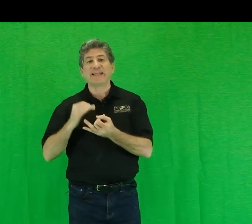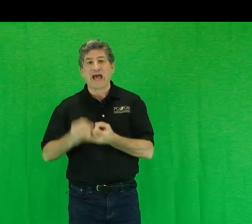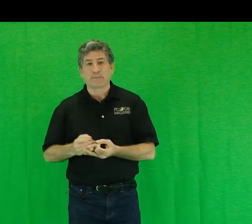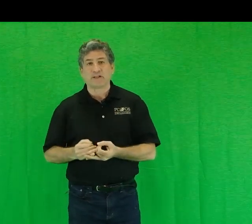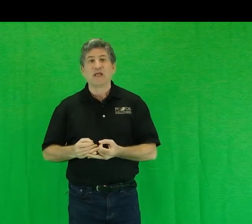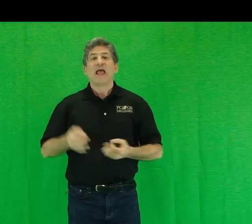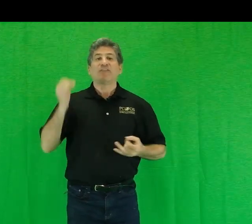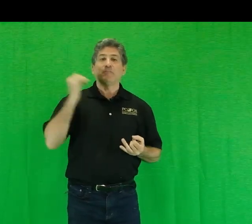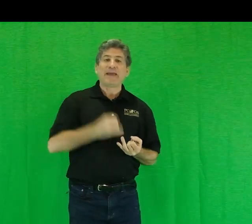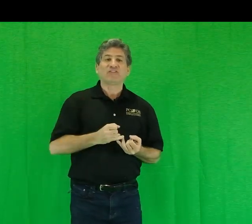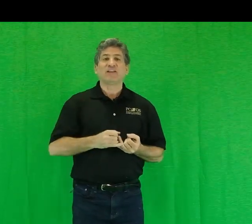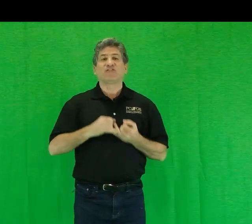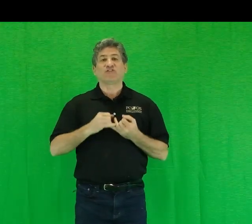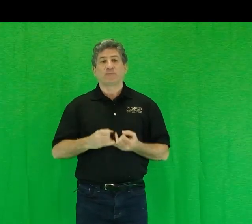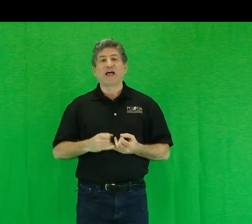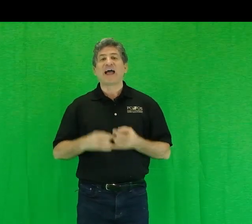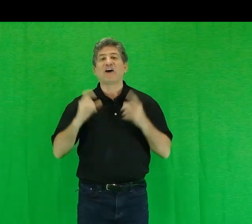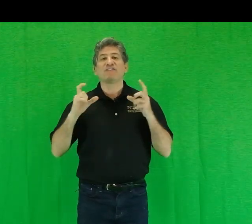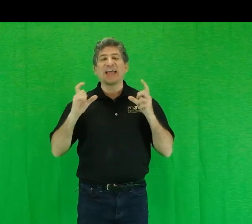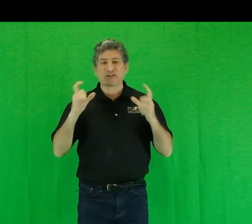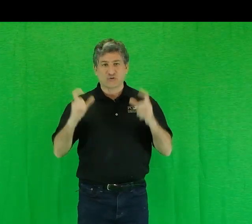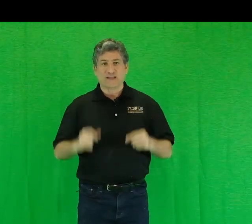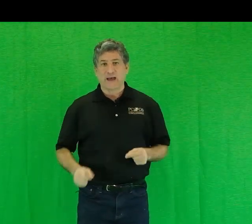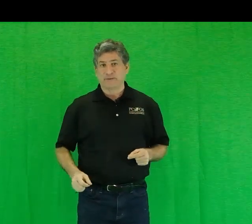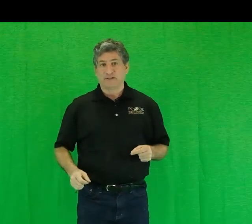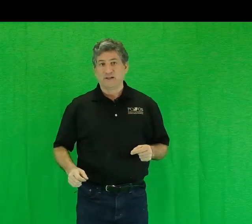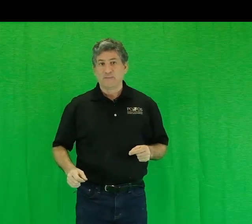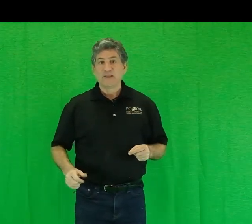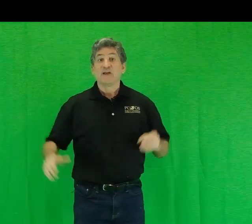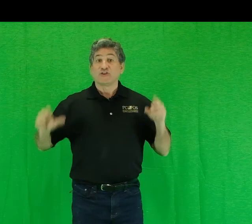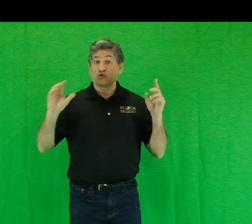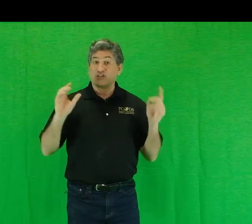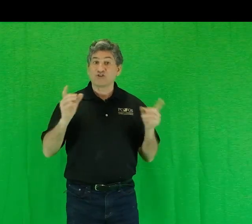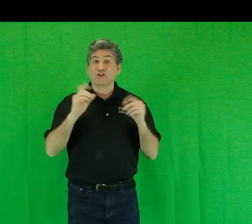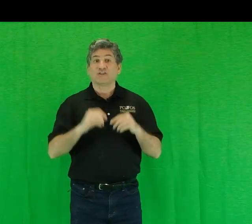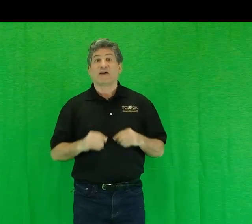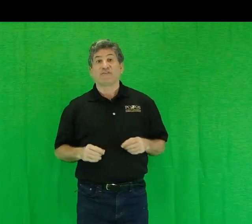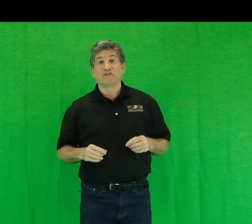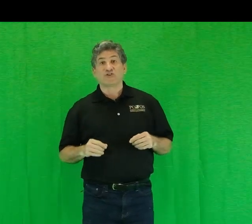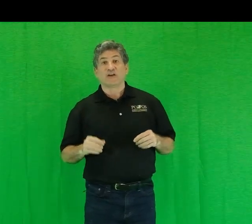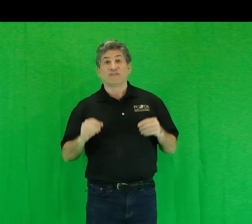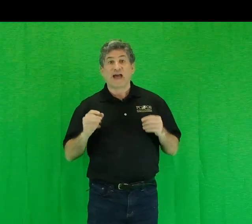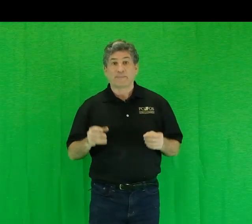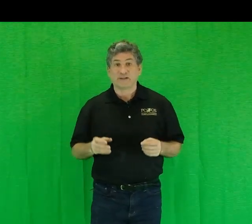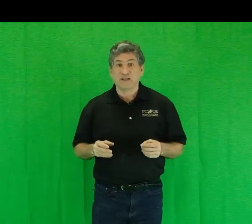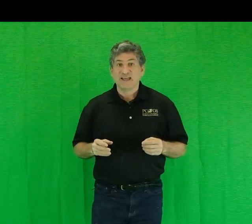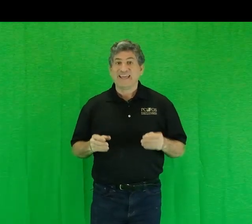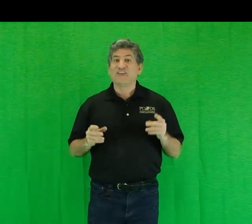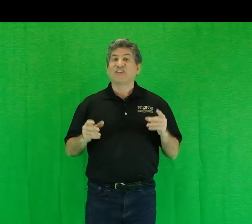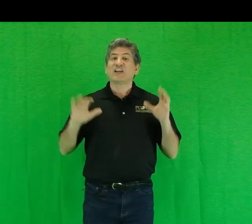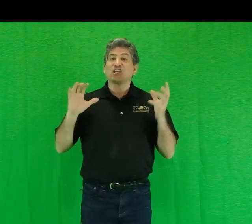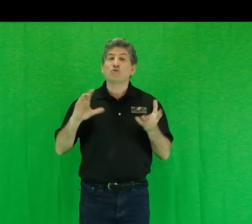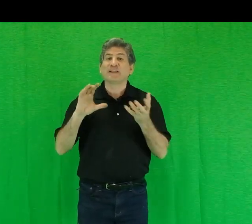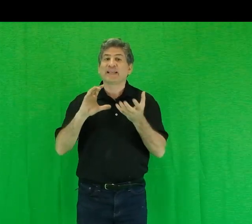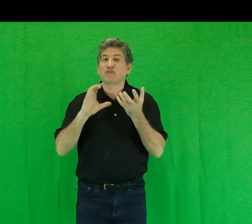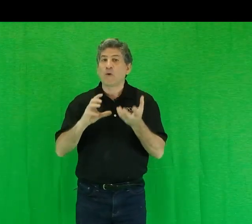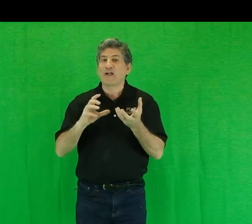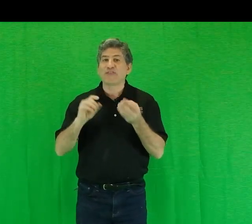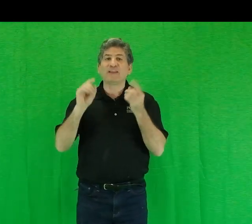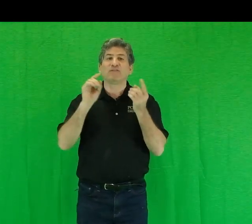capital and the maintenance and supply of natural capital. The traditional definition of capital is accumulated wealth in the